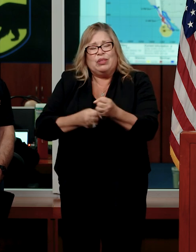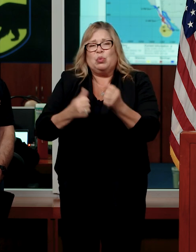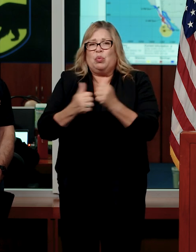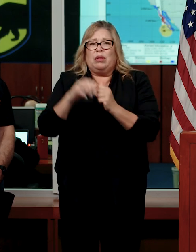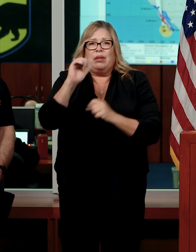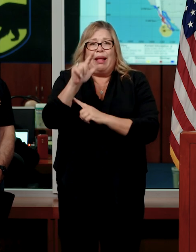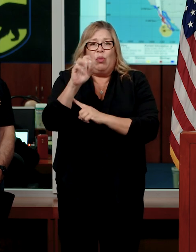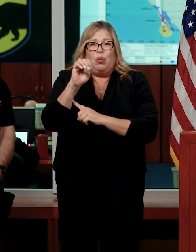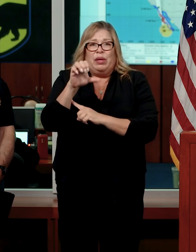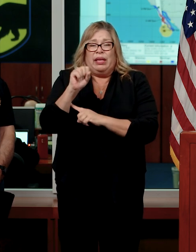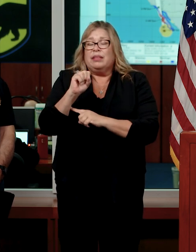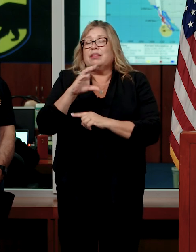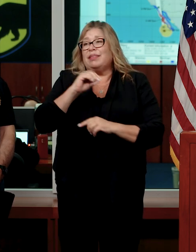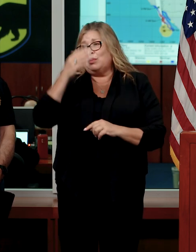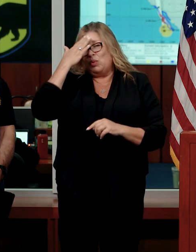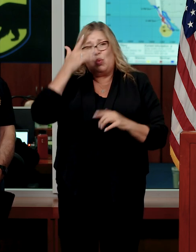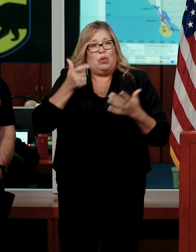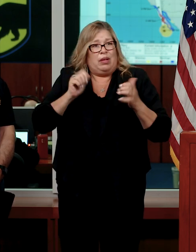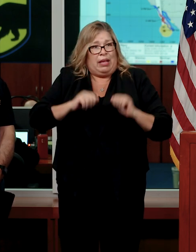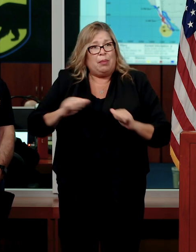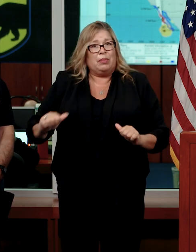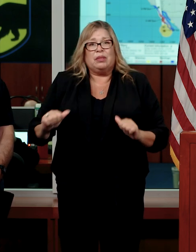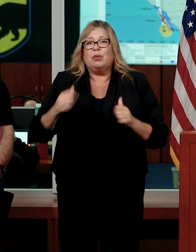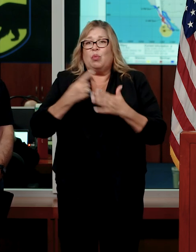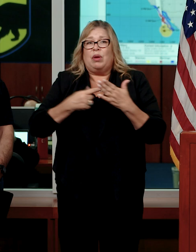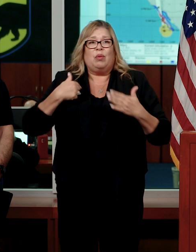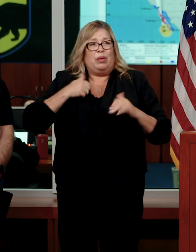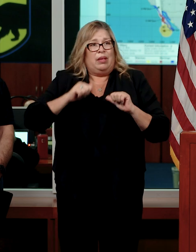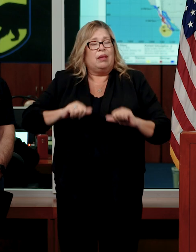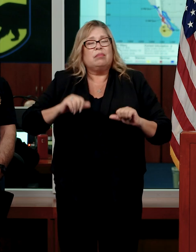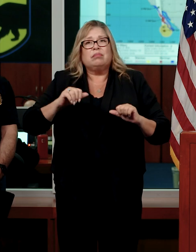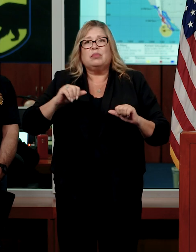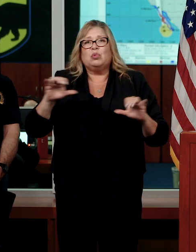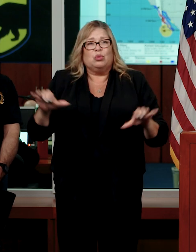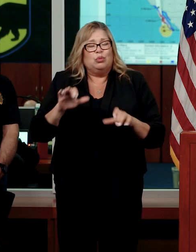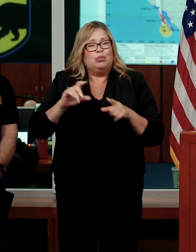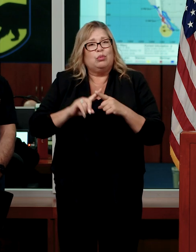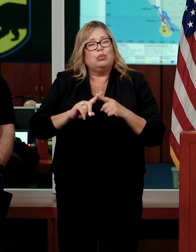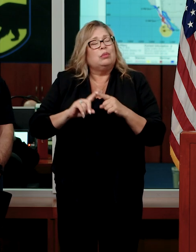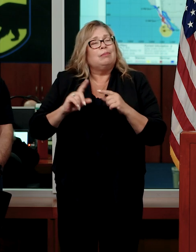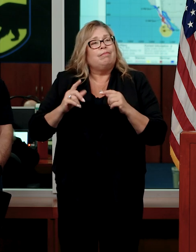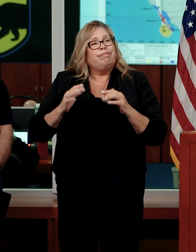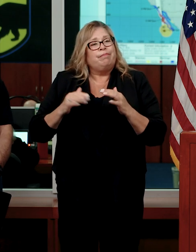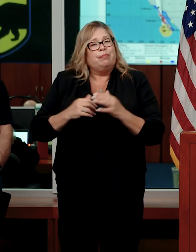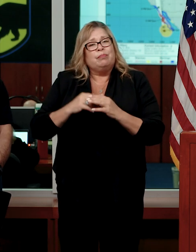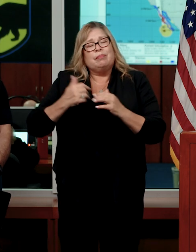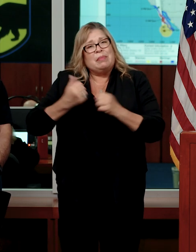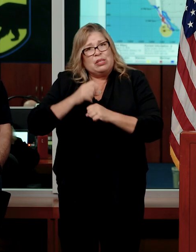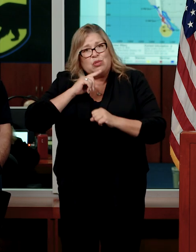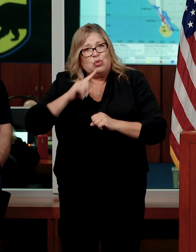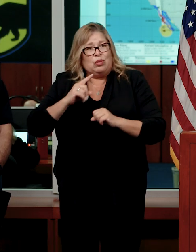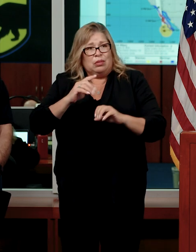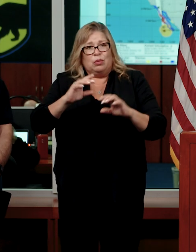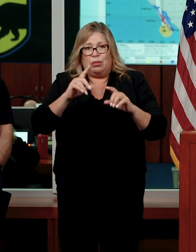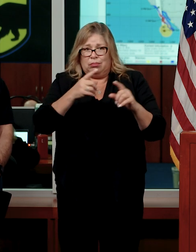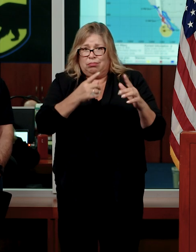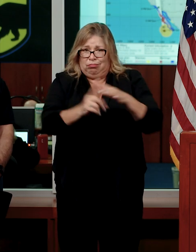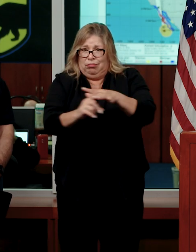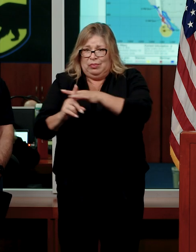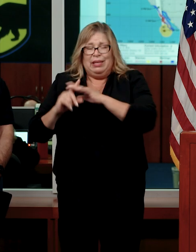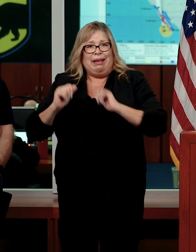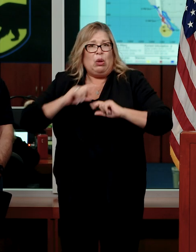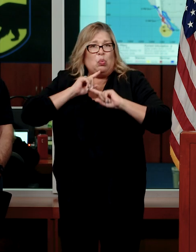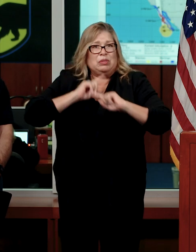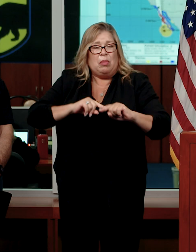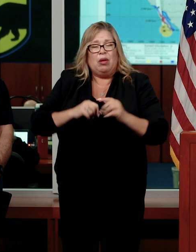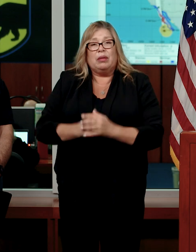and the abilities, the capabilities, and the capacities to be able to respond. FEMA, in this